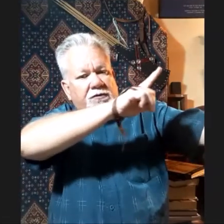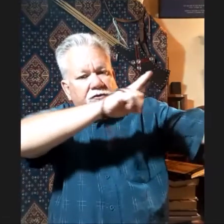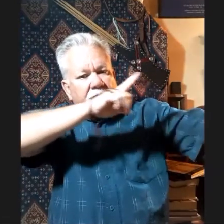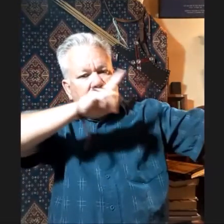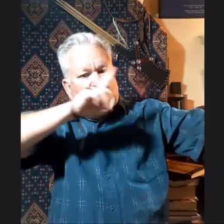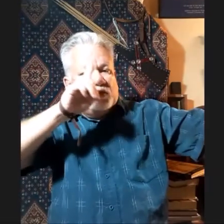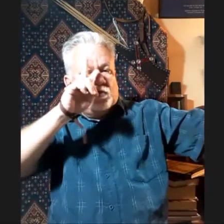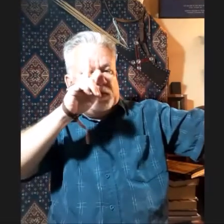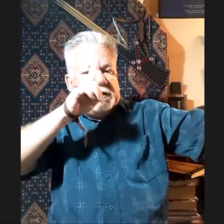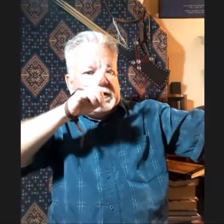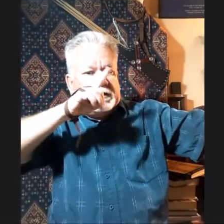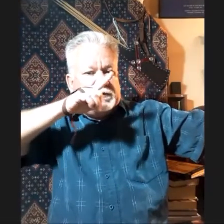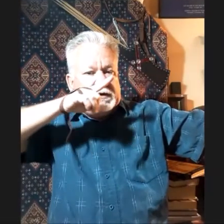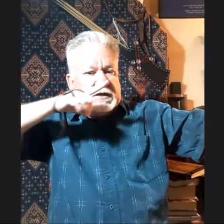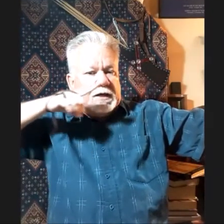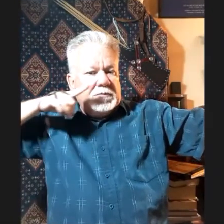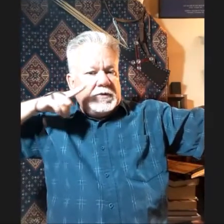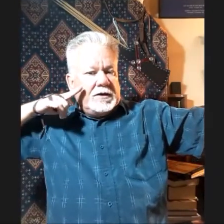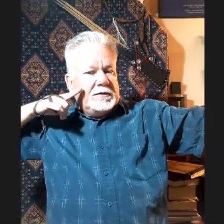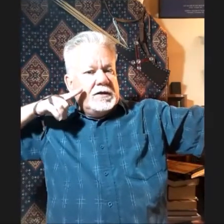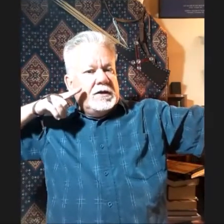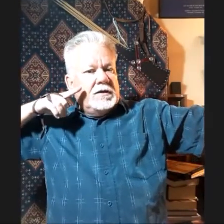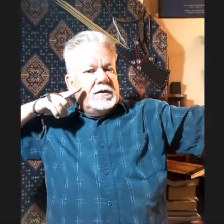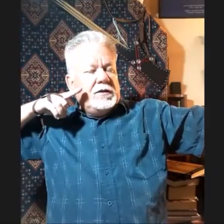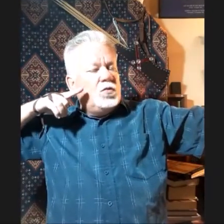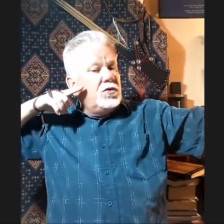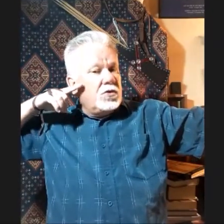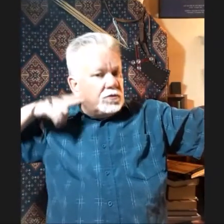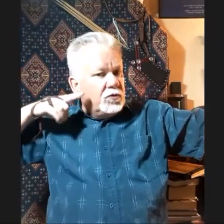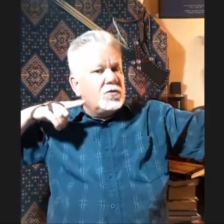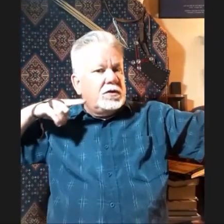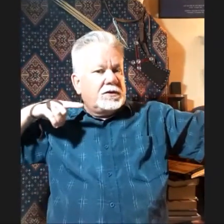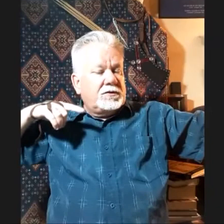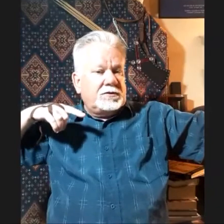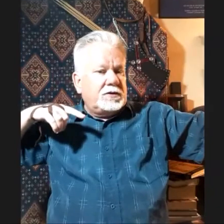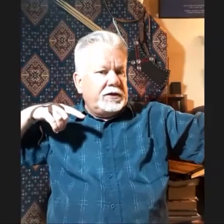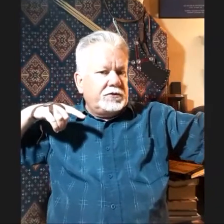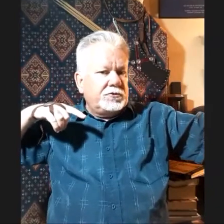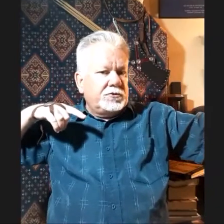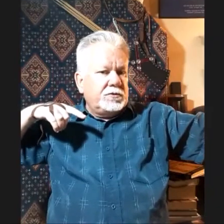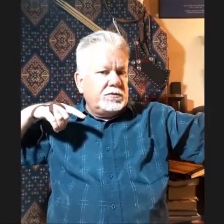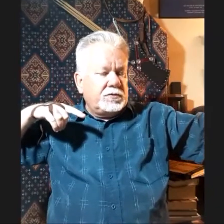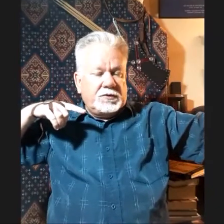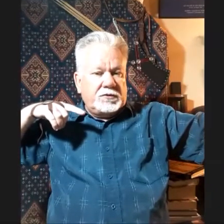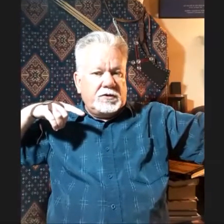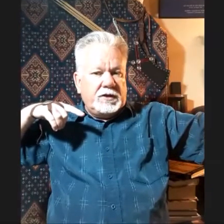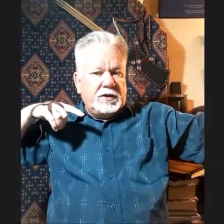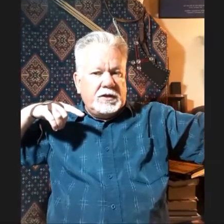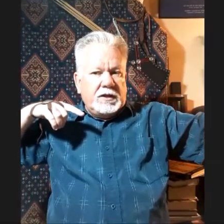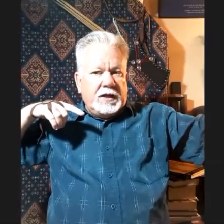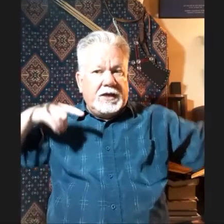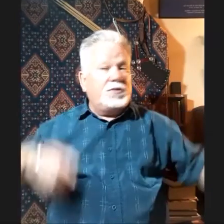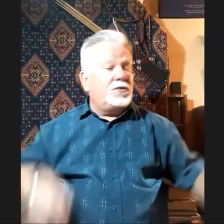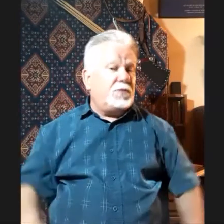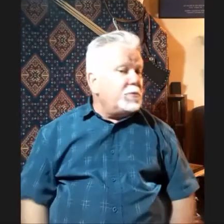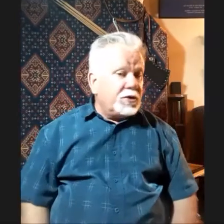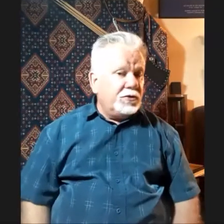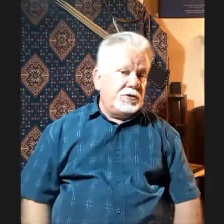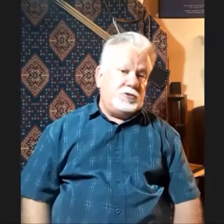string was drawn, the index finger came down. It would not have looked like the Sasanian draw from the side. And it was a very peculiar draw